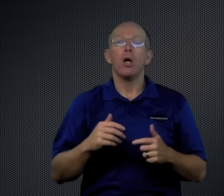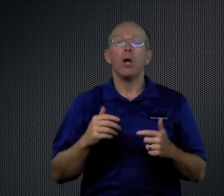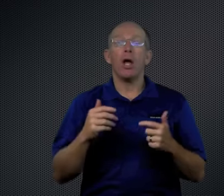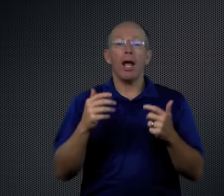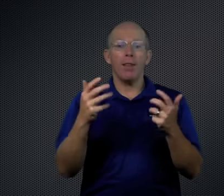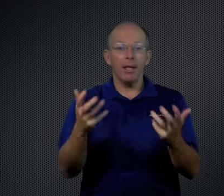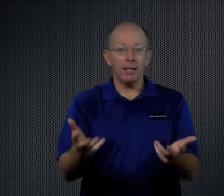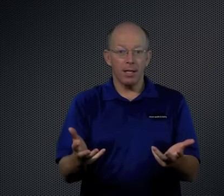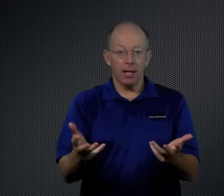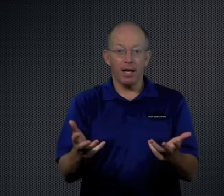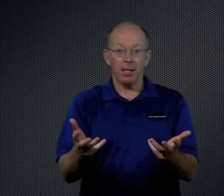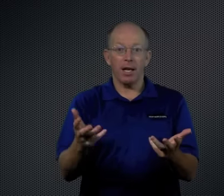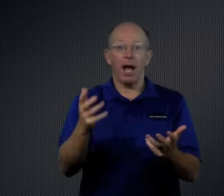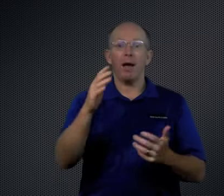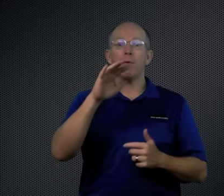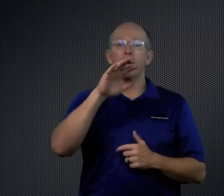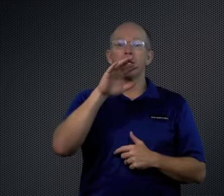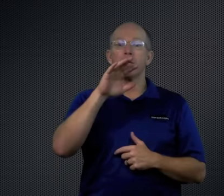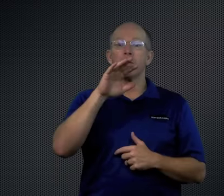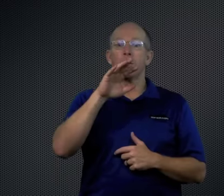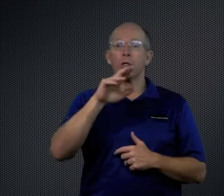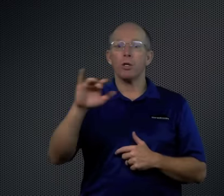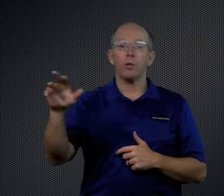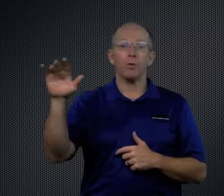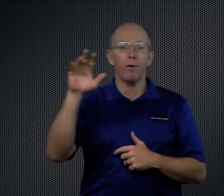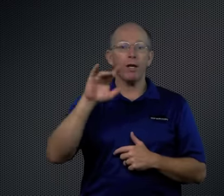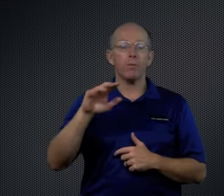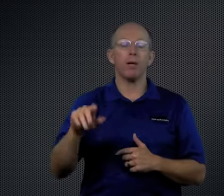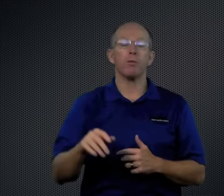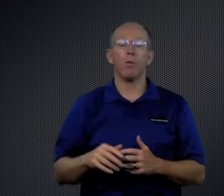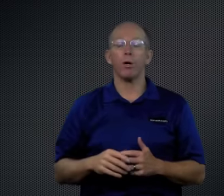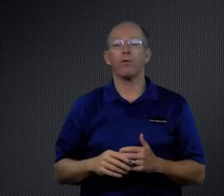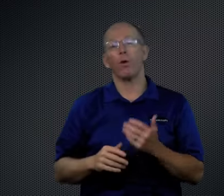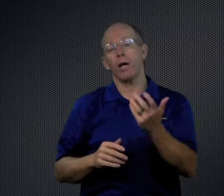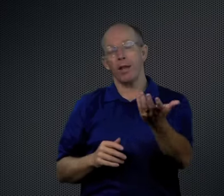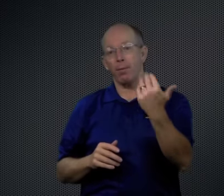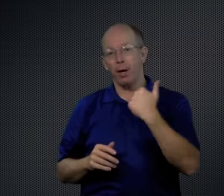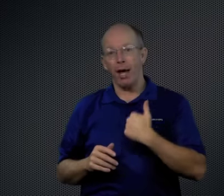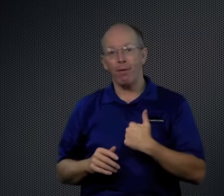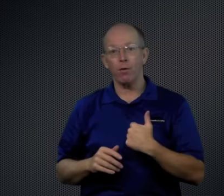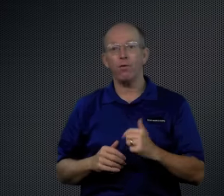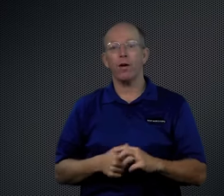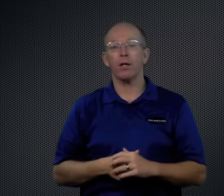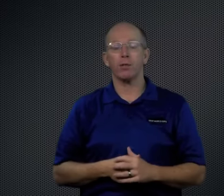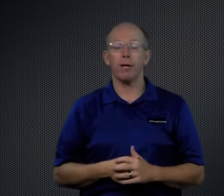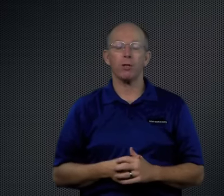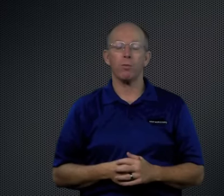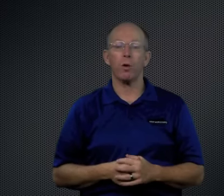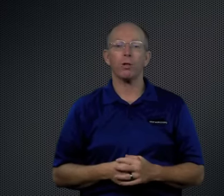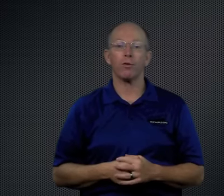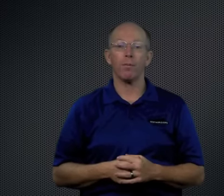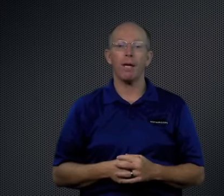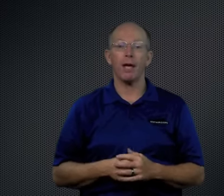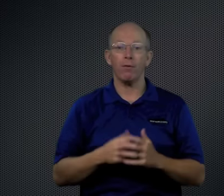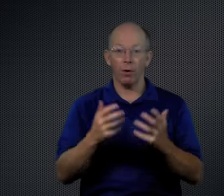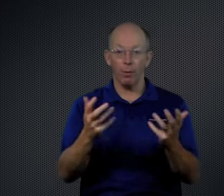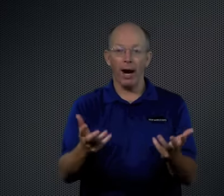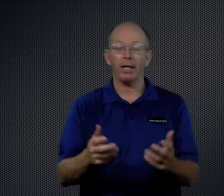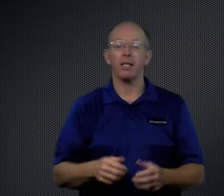In this lesson, I'm going to fingerspell some words for you, and then I'm going to have you fingerspell some words for me for practice,